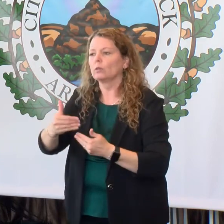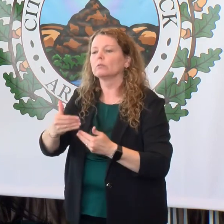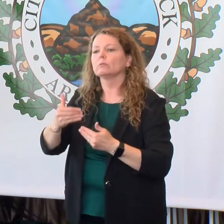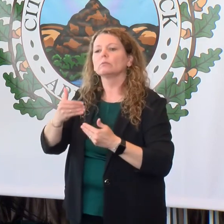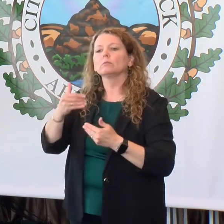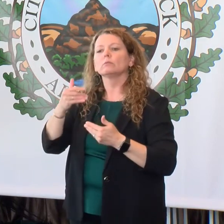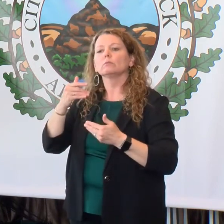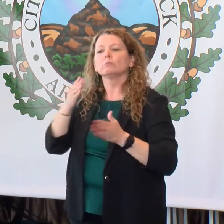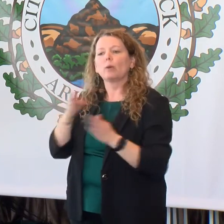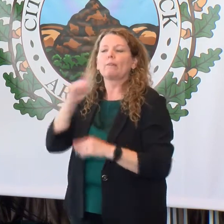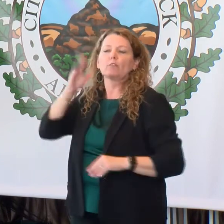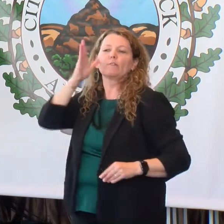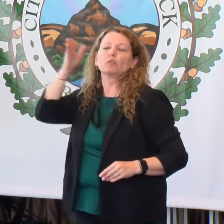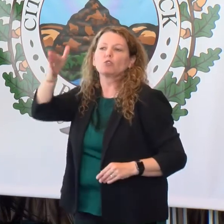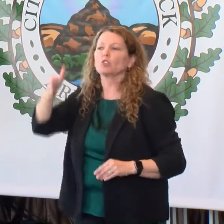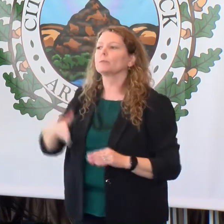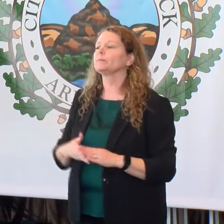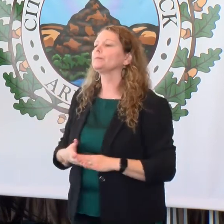our future.